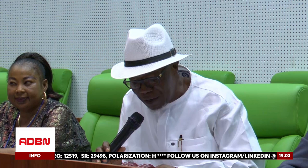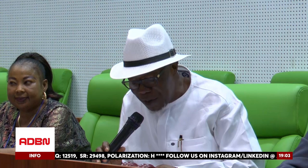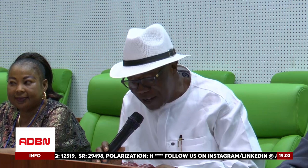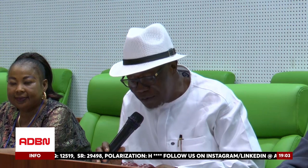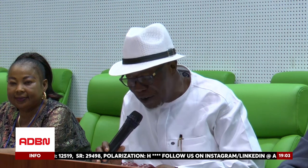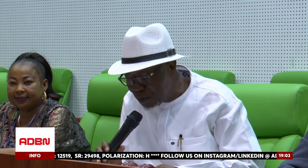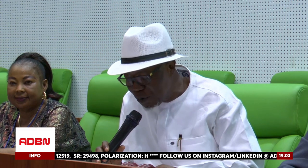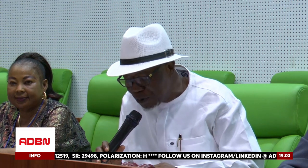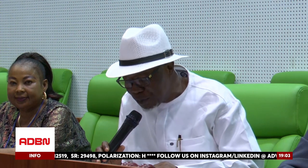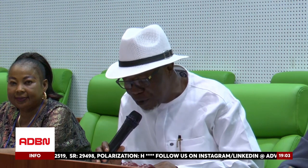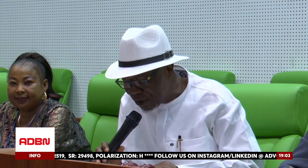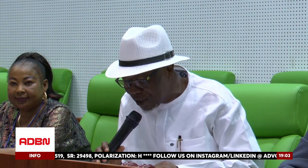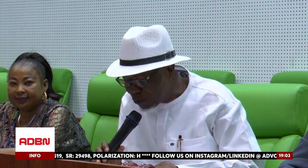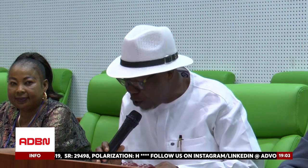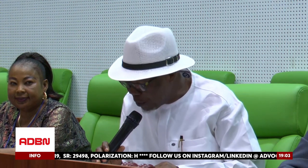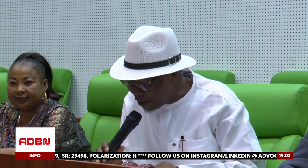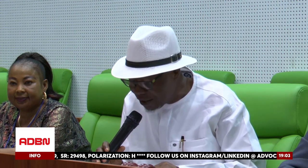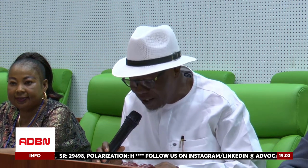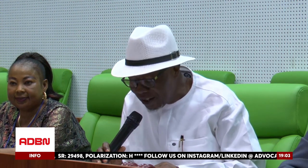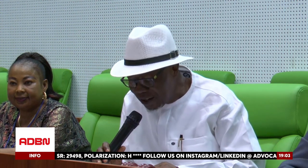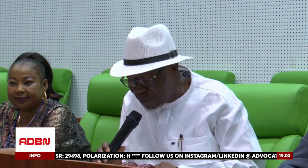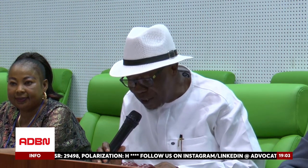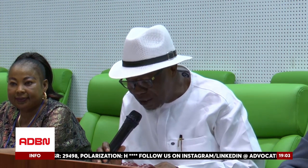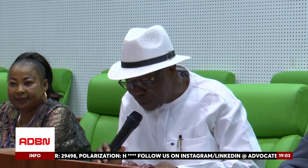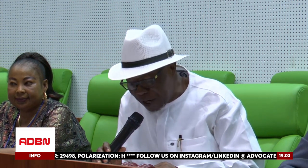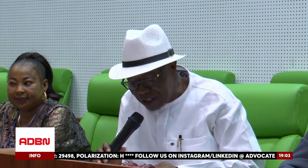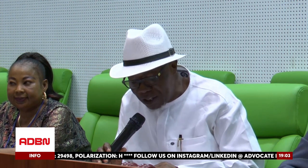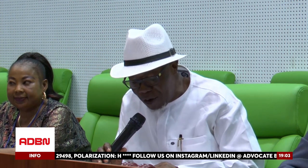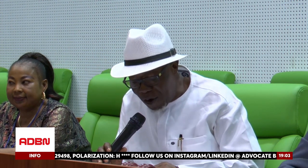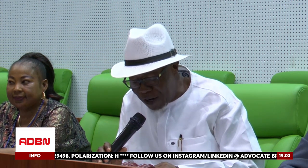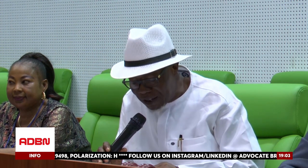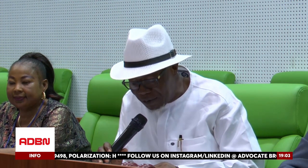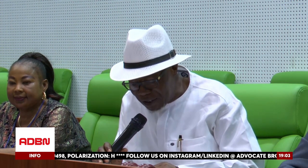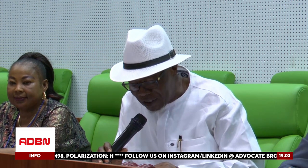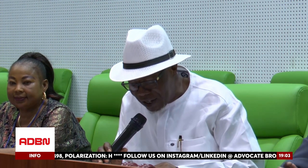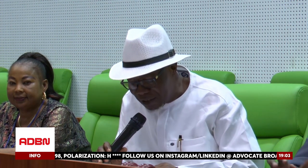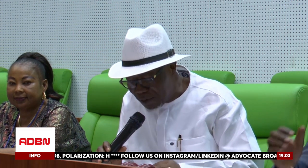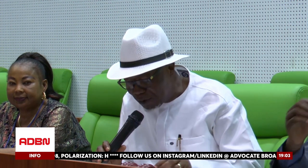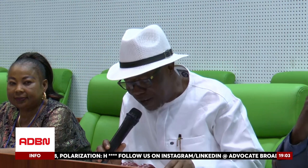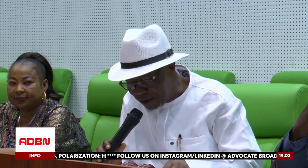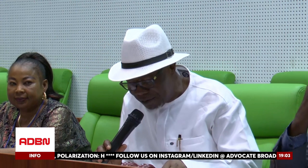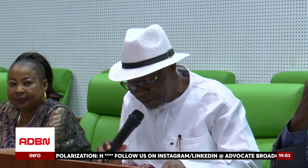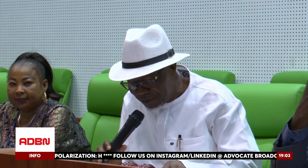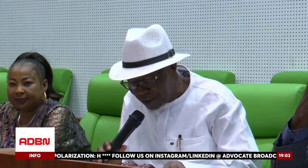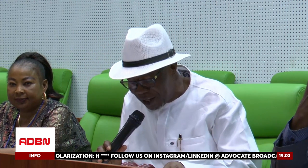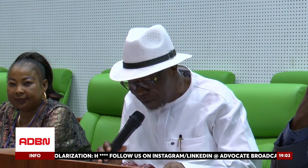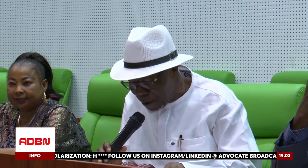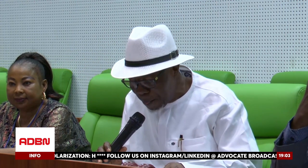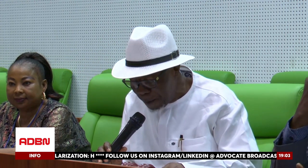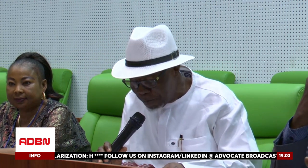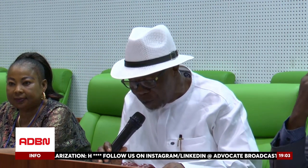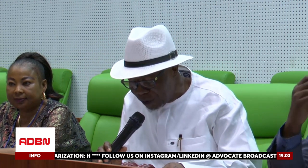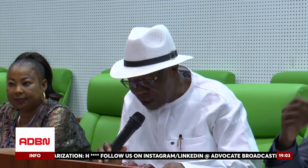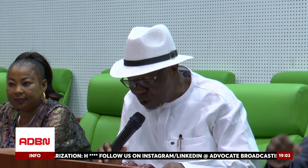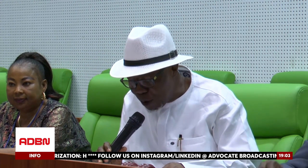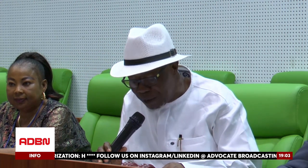They make invaluable contributions at workplace, participate in all activities that involve life. Therefore,